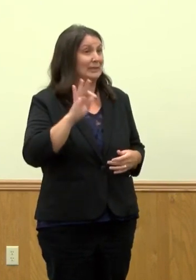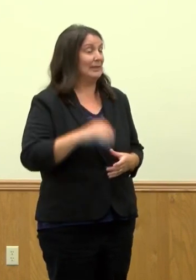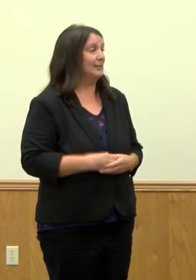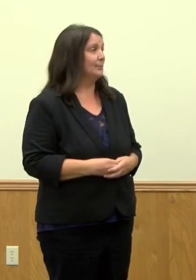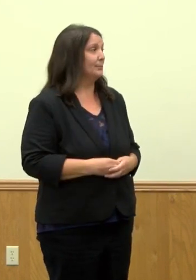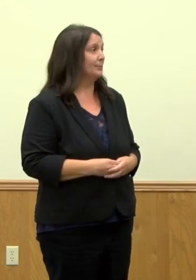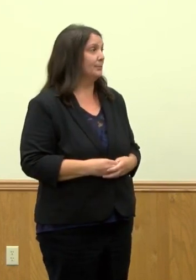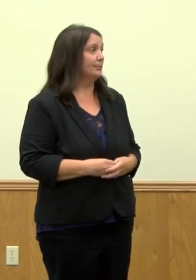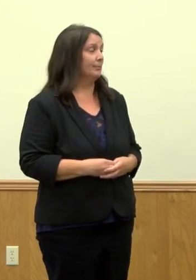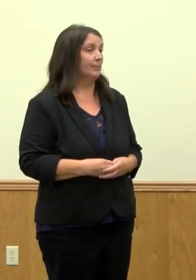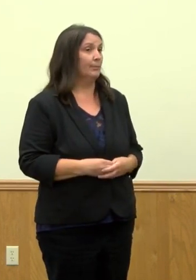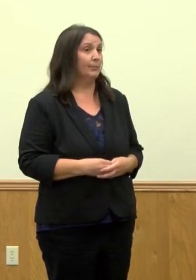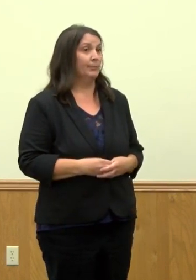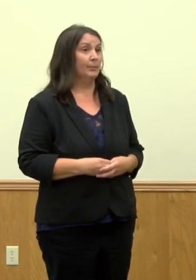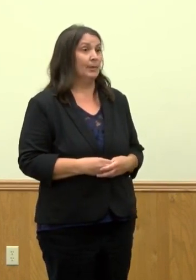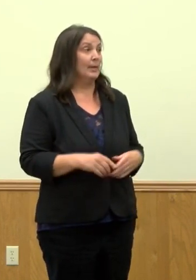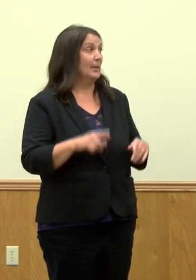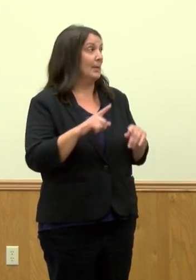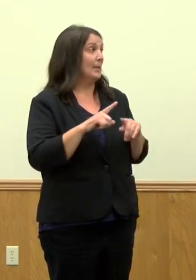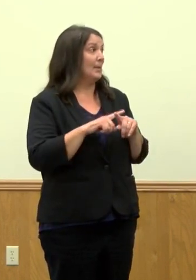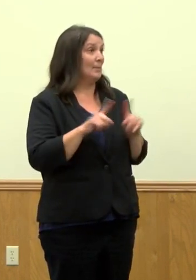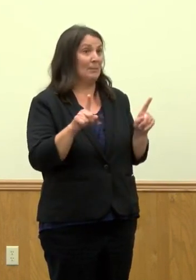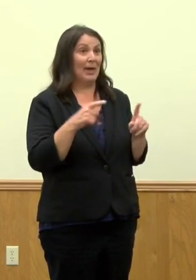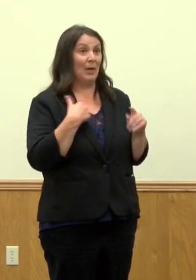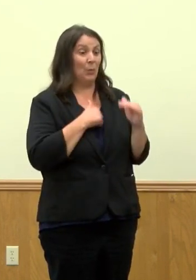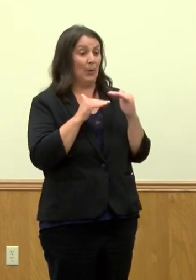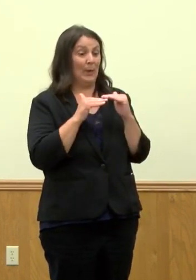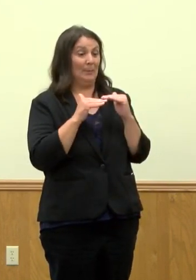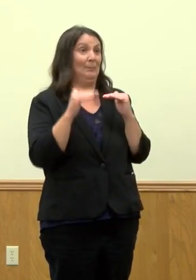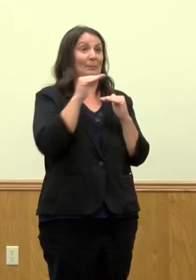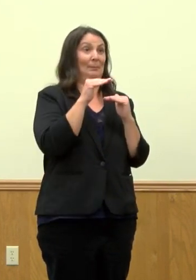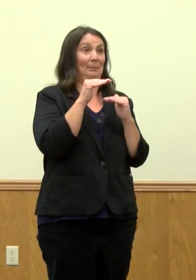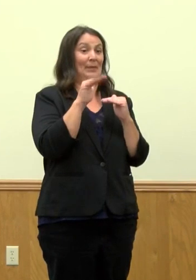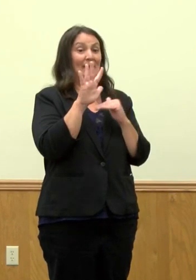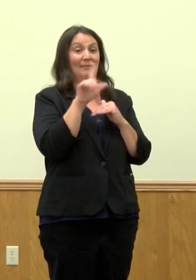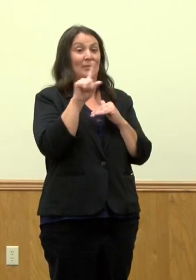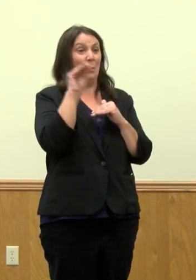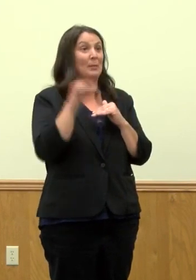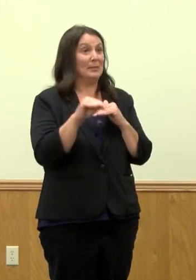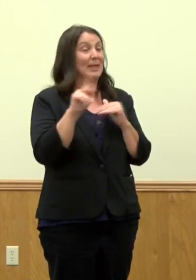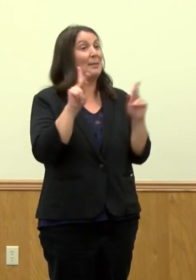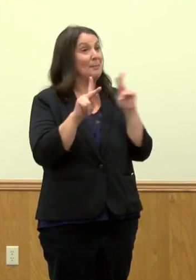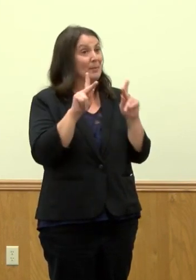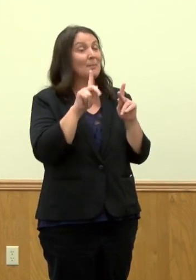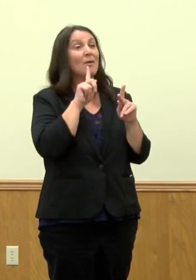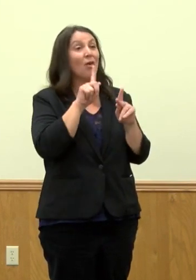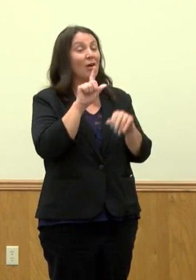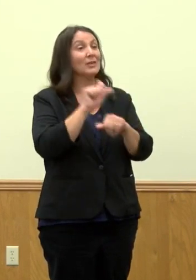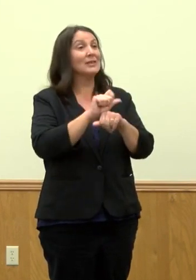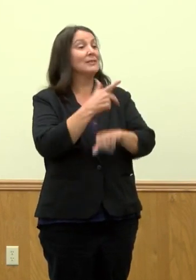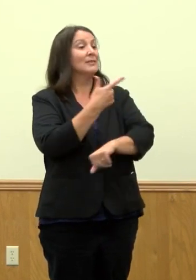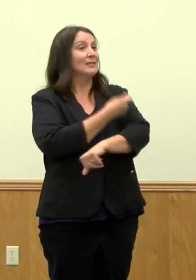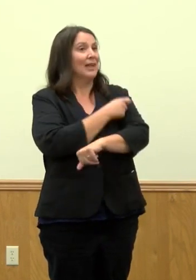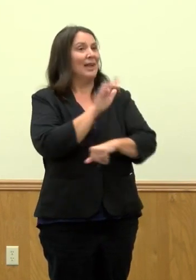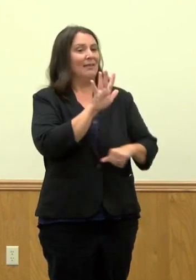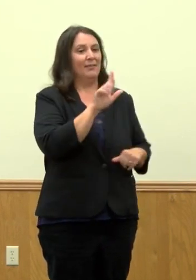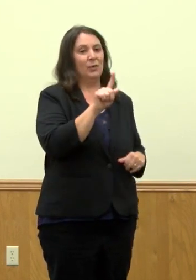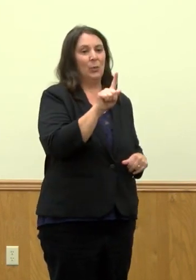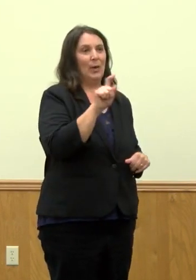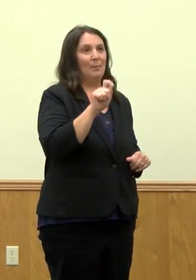Overall, we've passed that 51% mark in Peoria County for fully vaccinated at 51.1%.